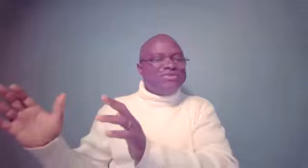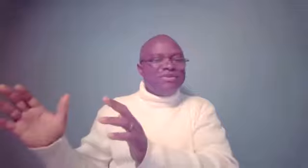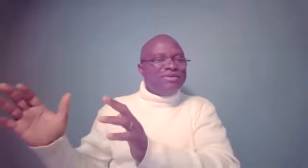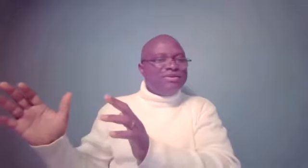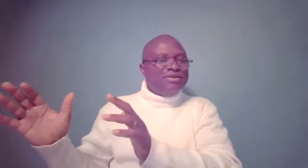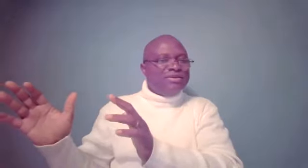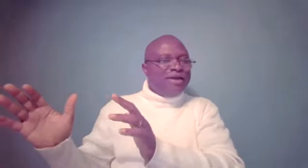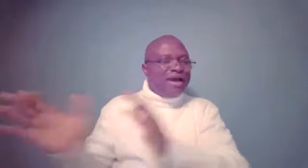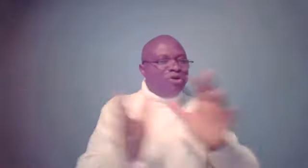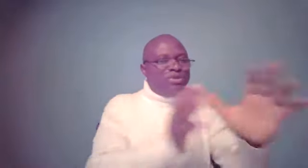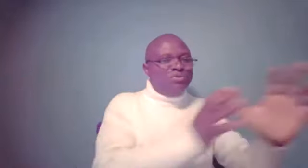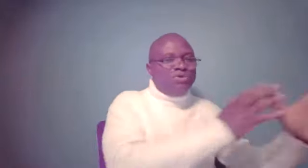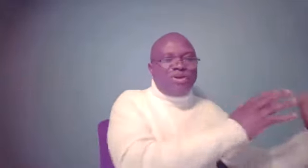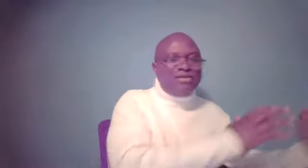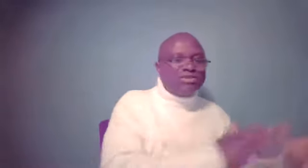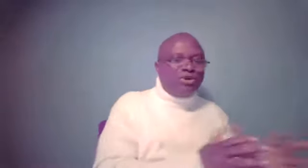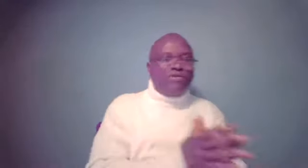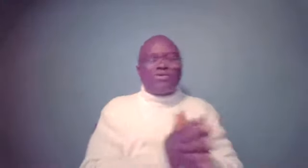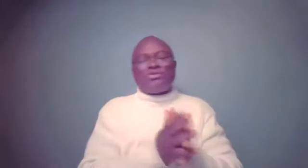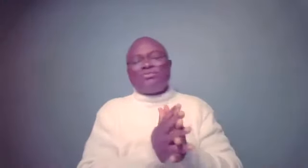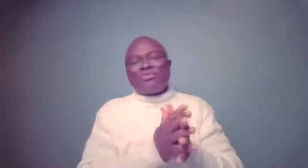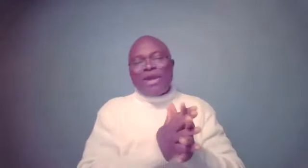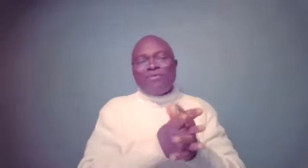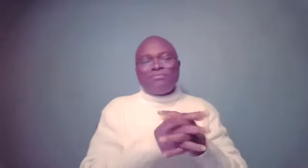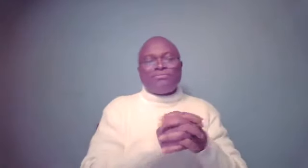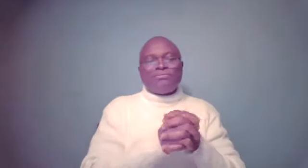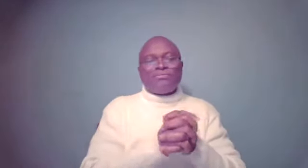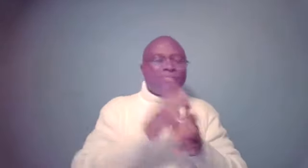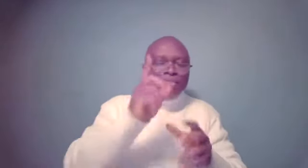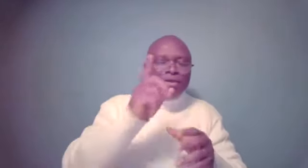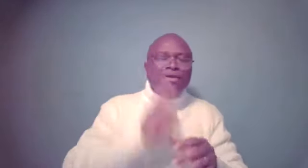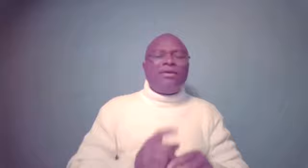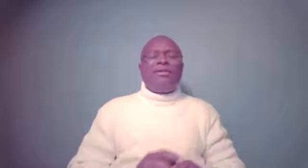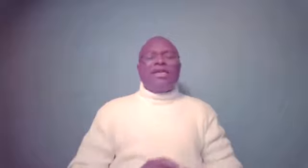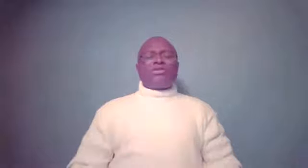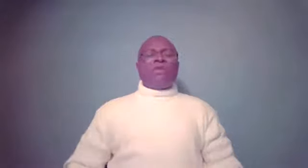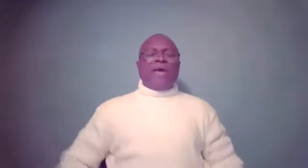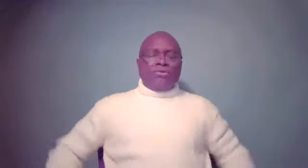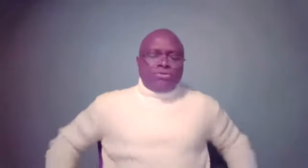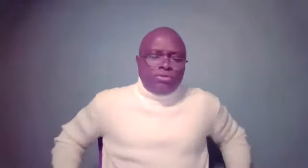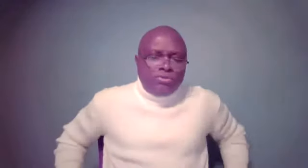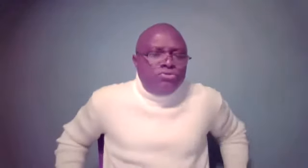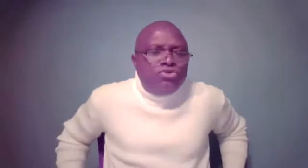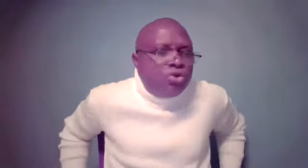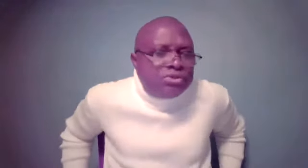accomplish what God has in store for us, right? Let's talk about Joseph.